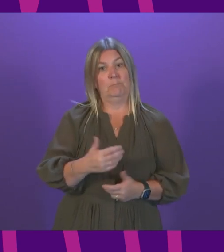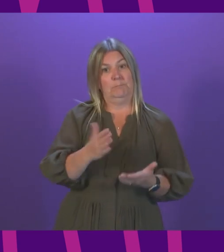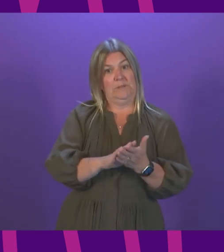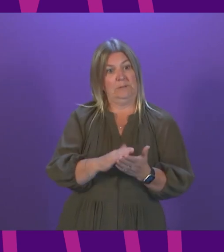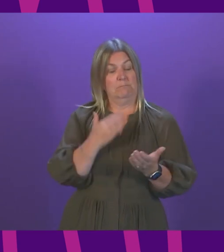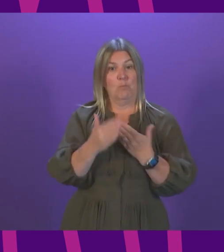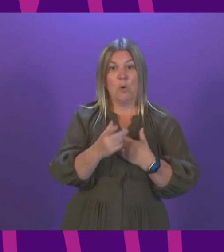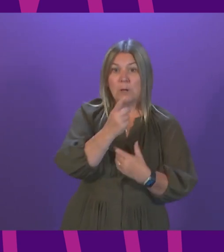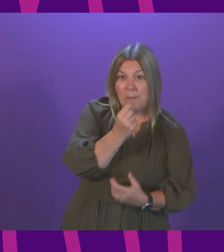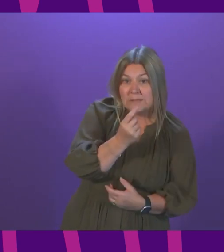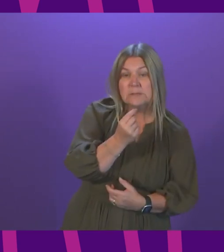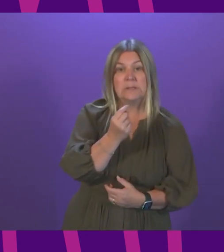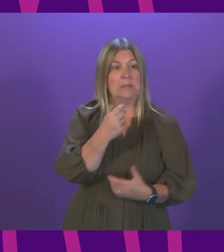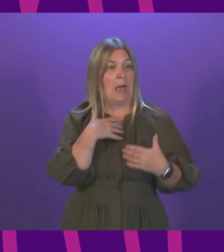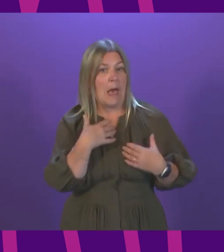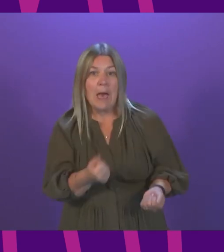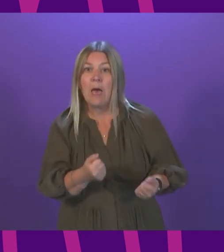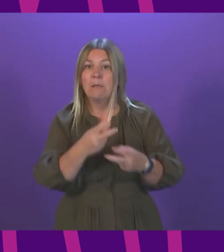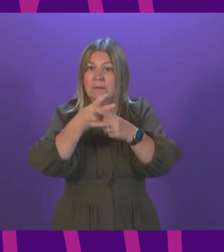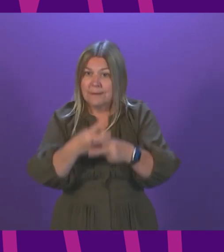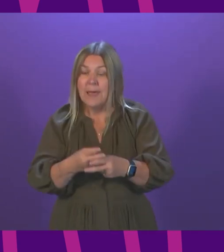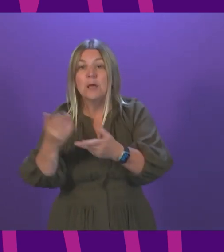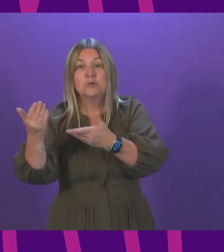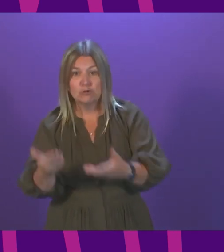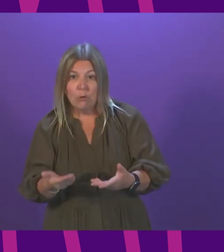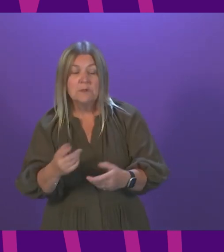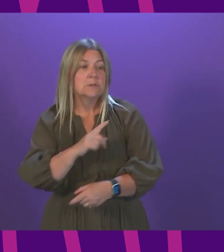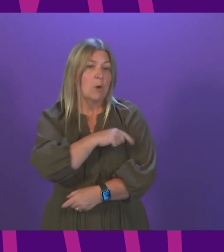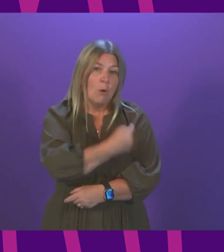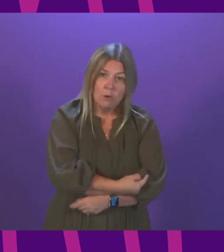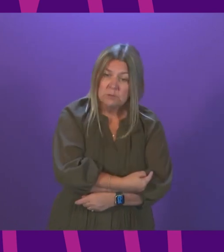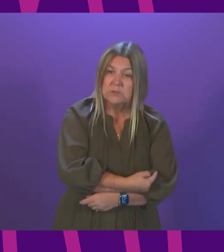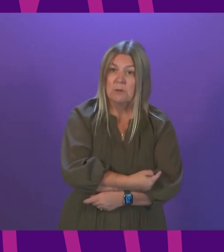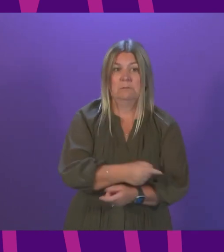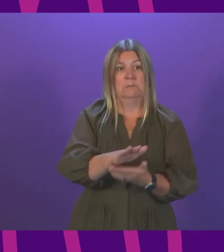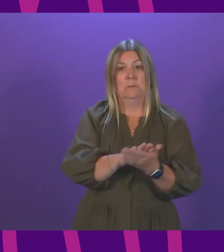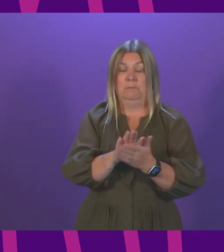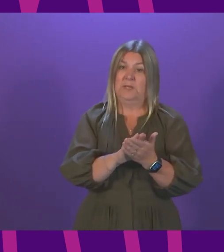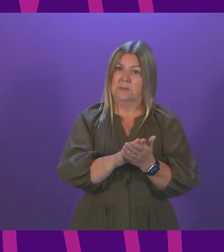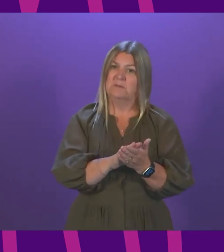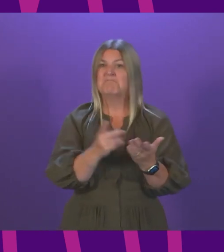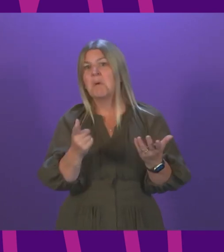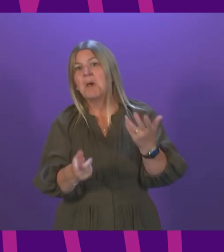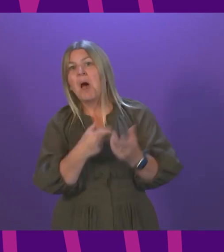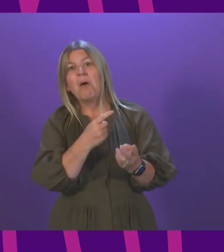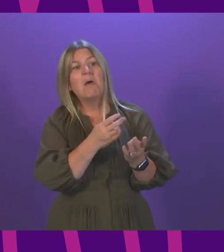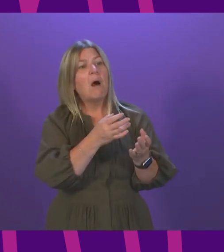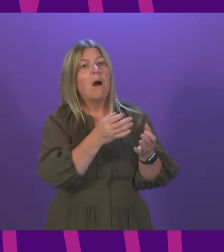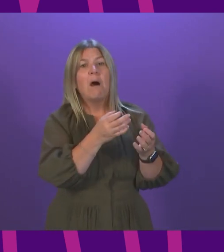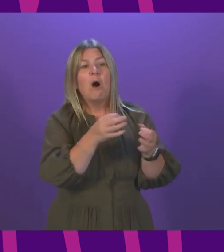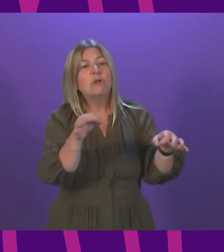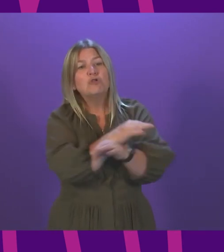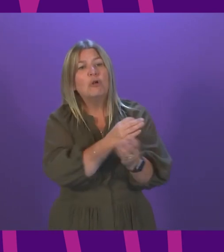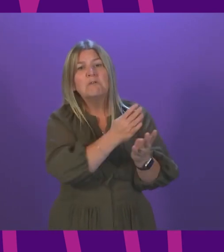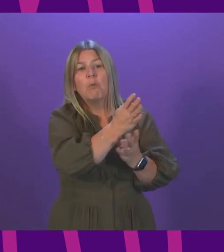and care services and our hospitals and will ensure that, where it is safe to do so, there are alternative pathways that people can access to